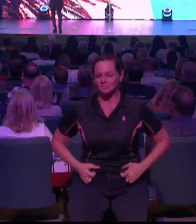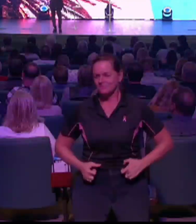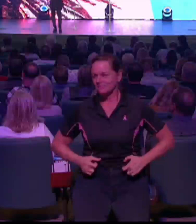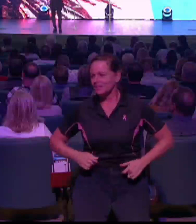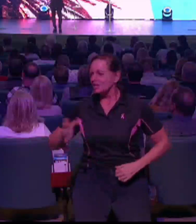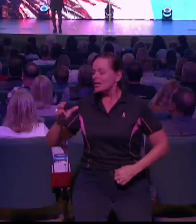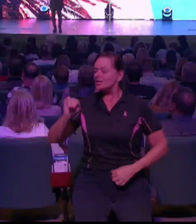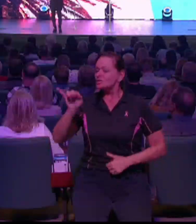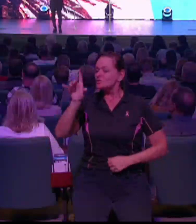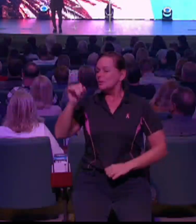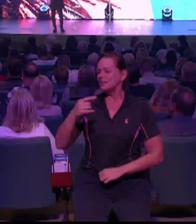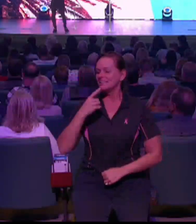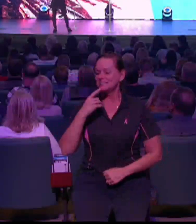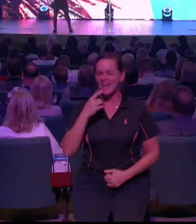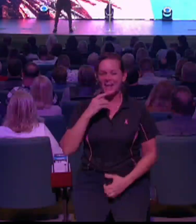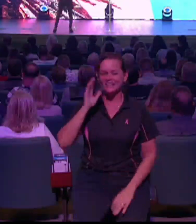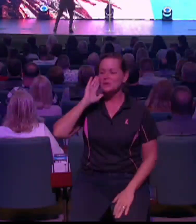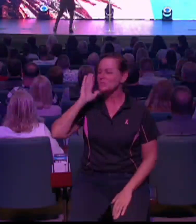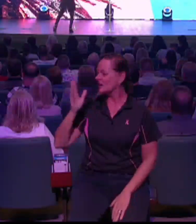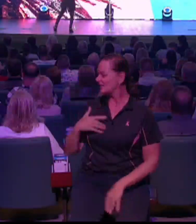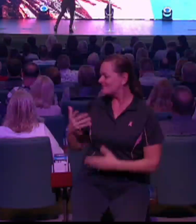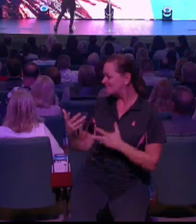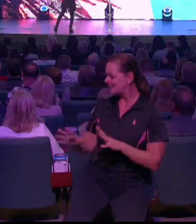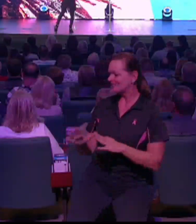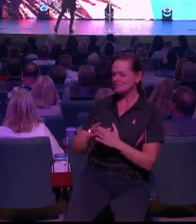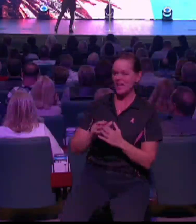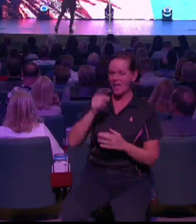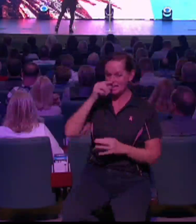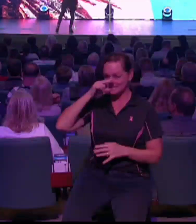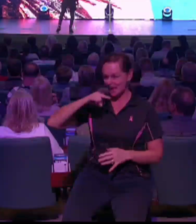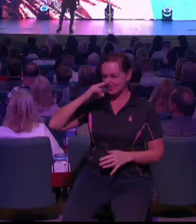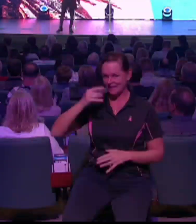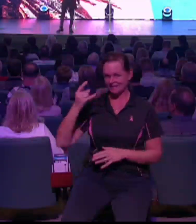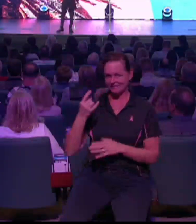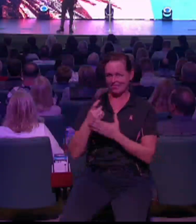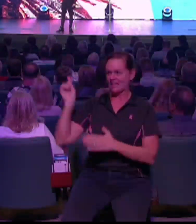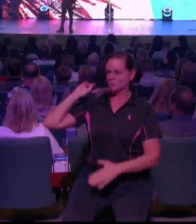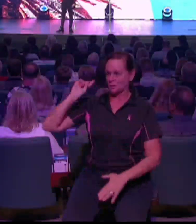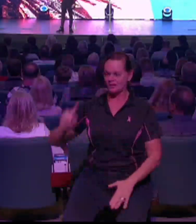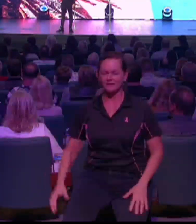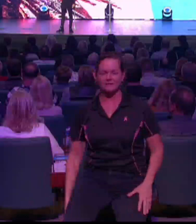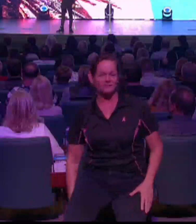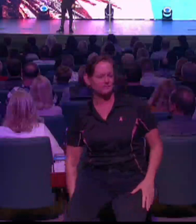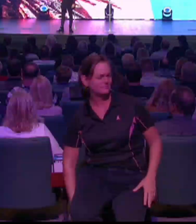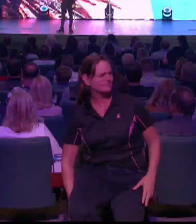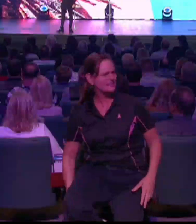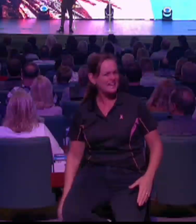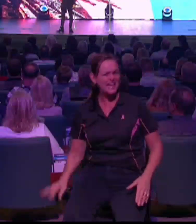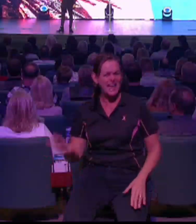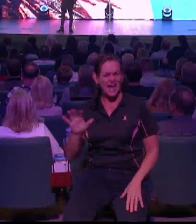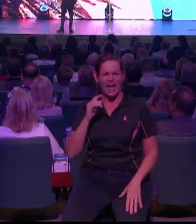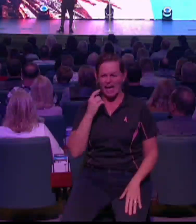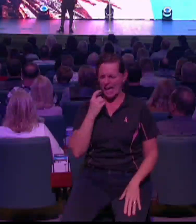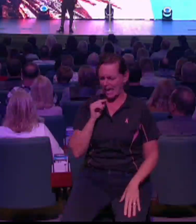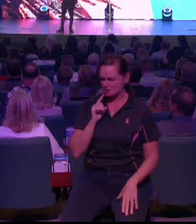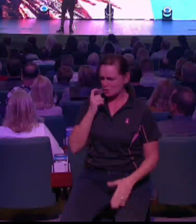just got back from Thailand last week. Actually, we just got back from Thailand this week. So